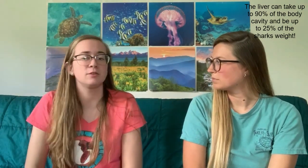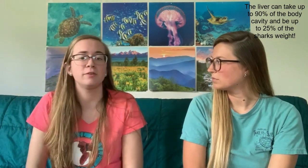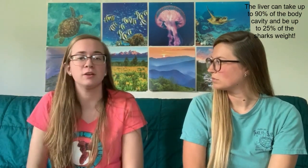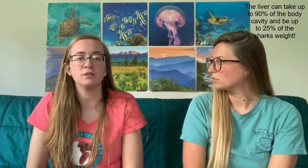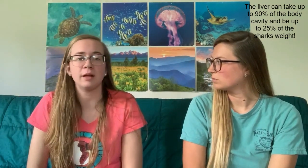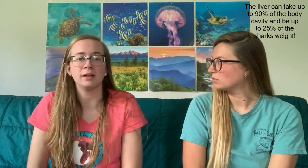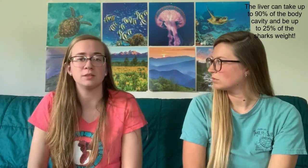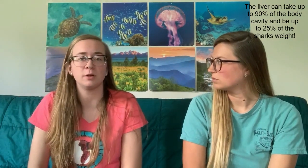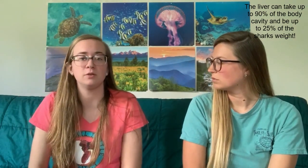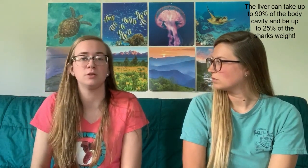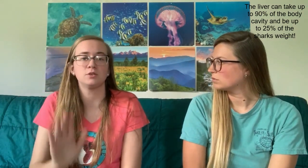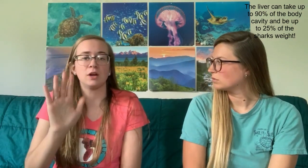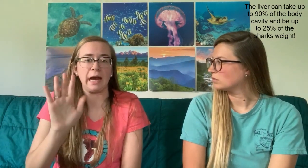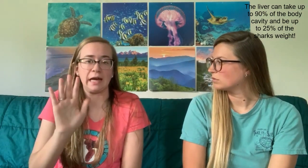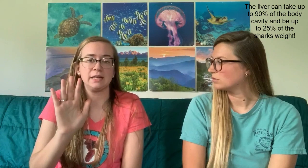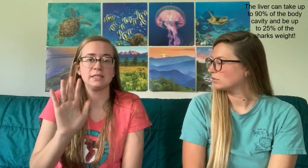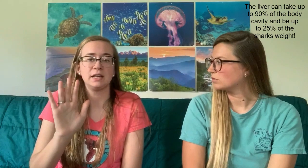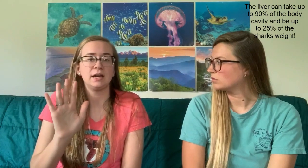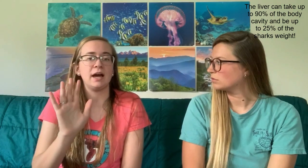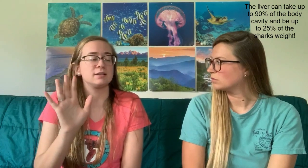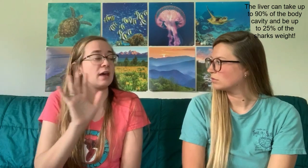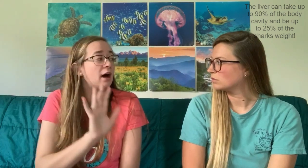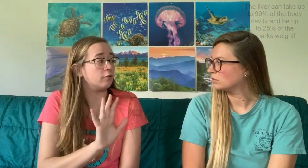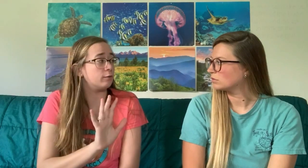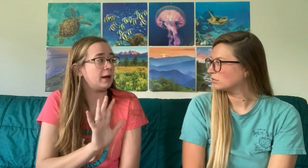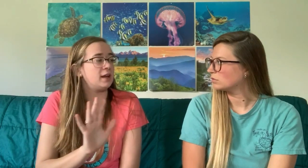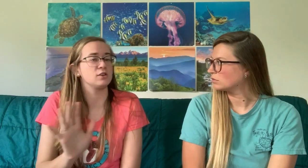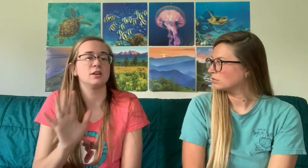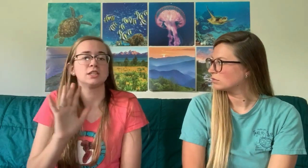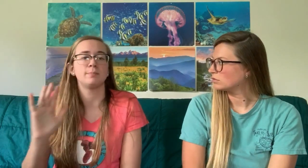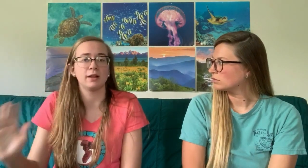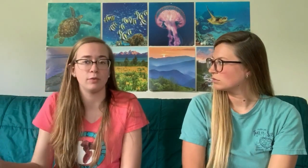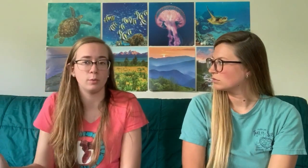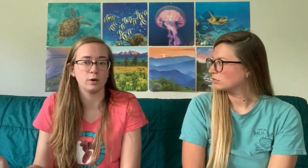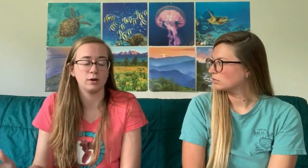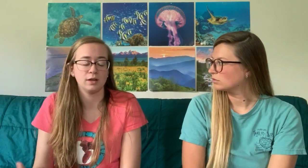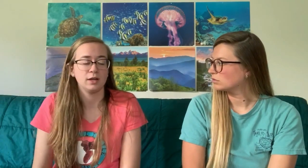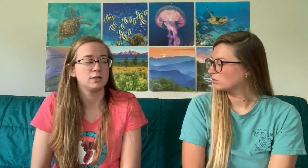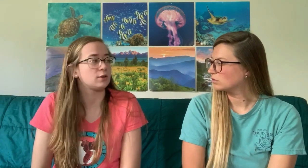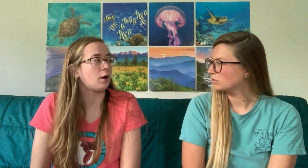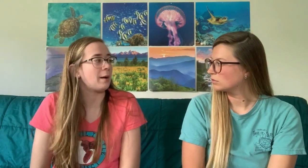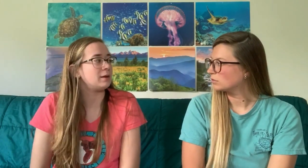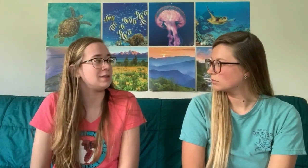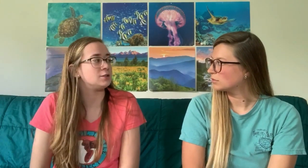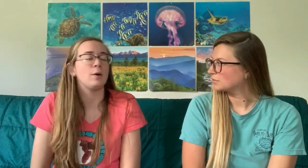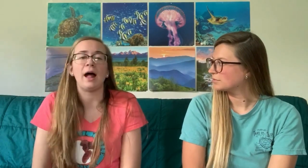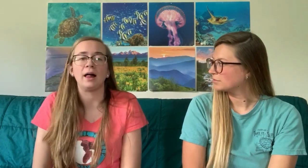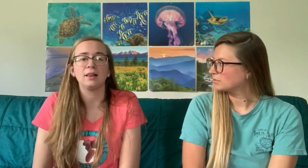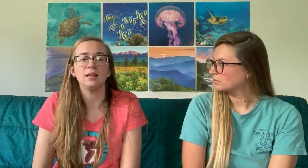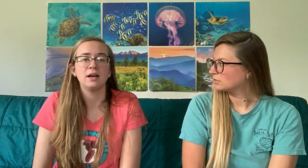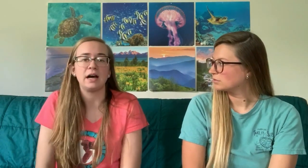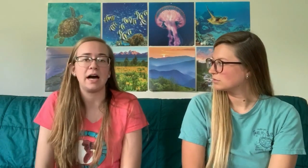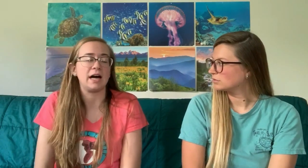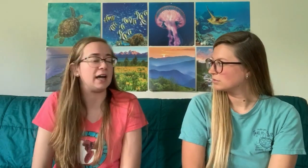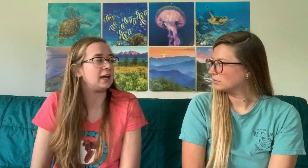so fingerspelling is when you use your hand as the alphabet and you're going to spell out the word. So I'm going to teach you L, I,